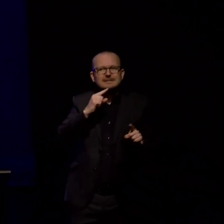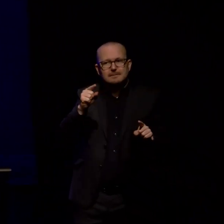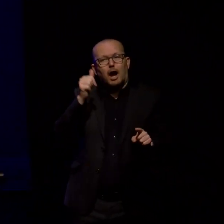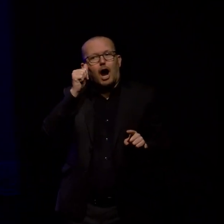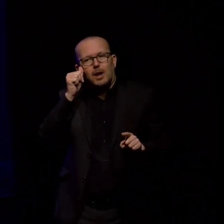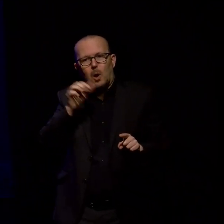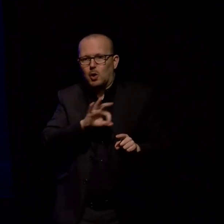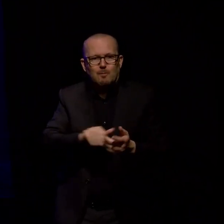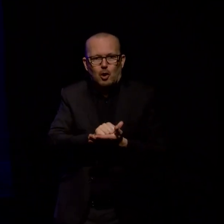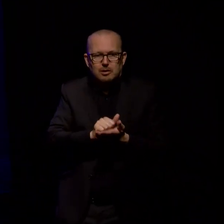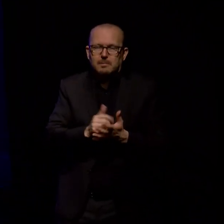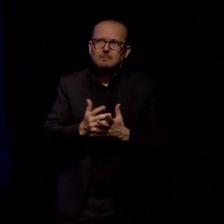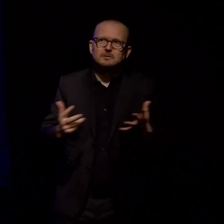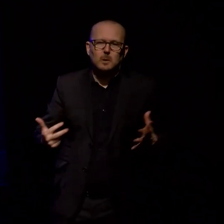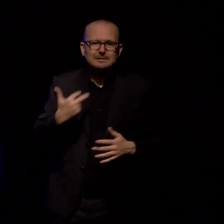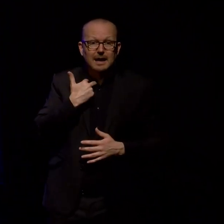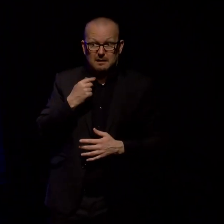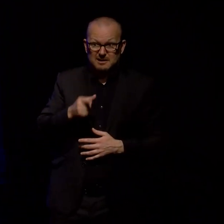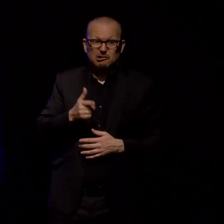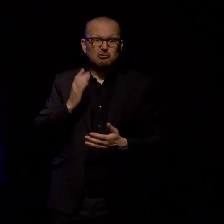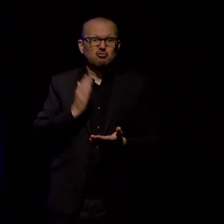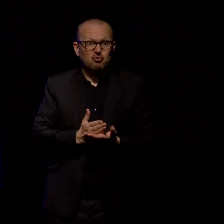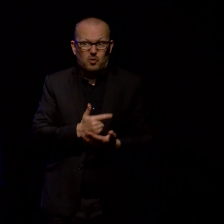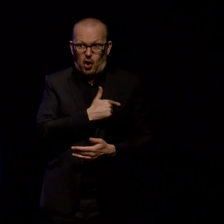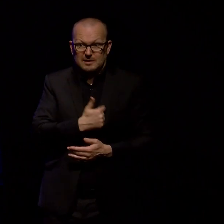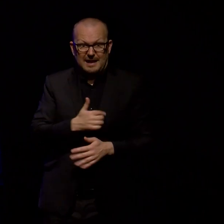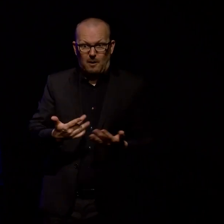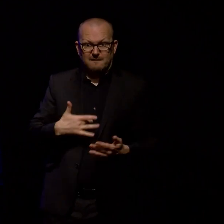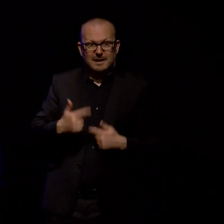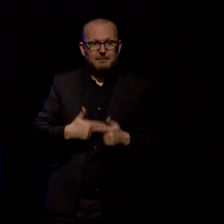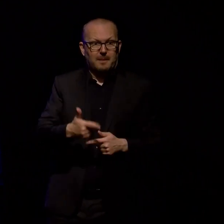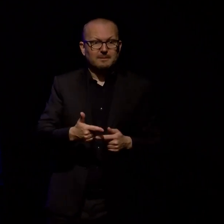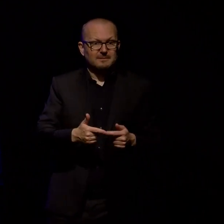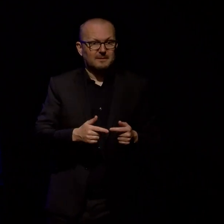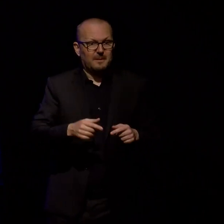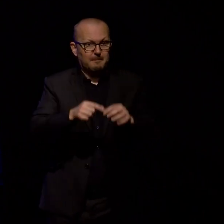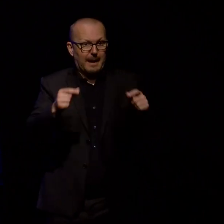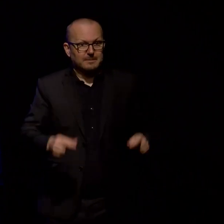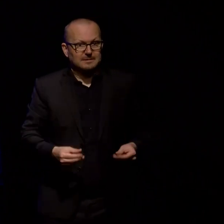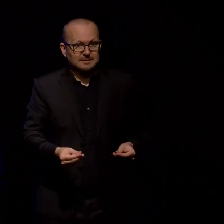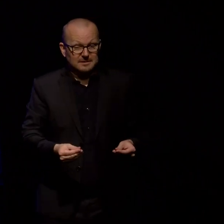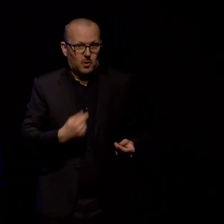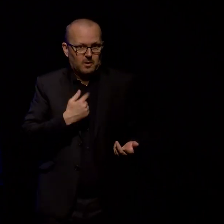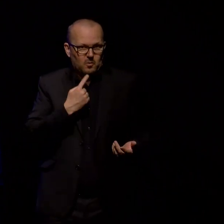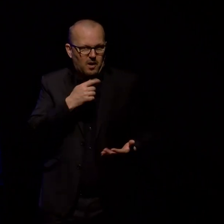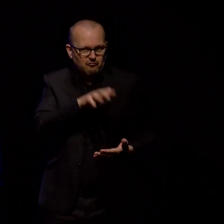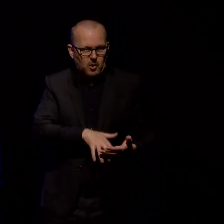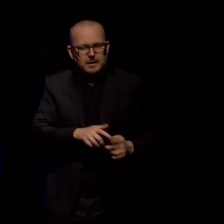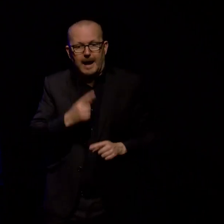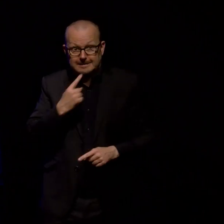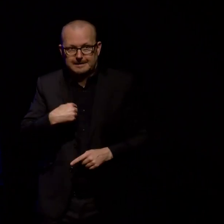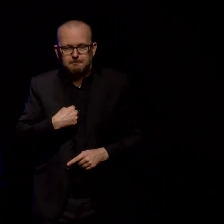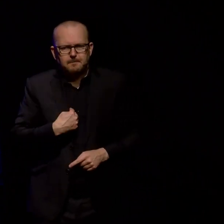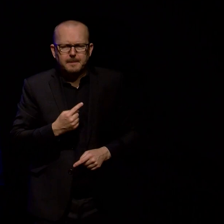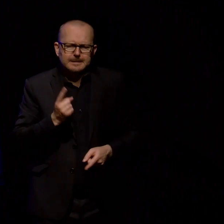but I'm so stuck and this is the truth about how I feel about these maps. So here's what I wrote. Sometimes I